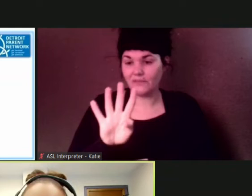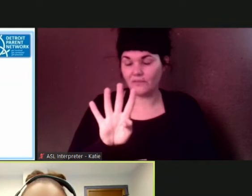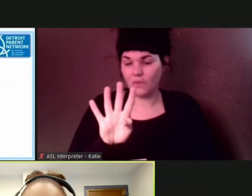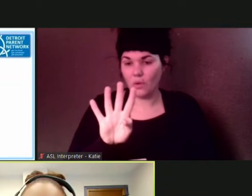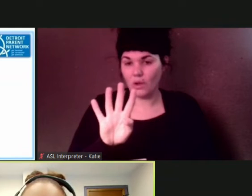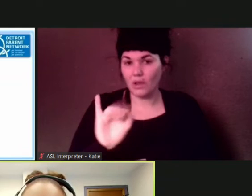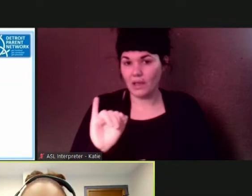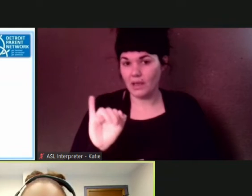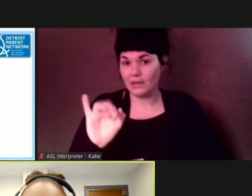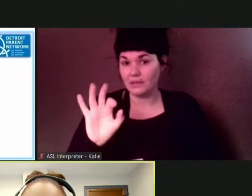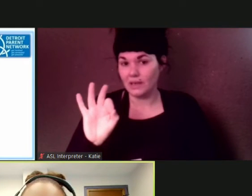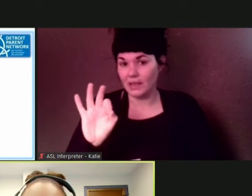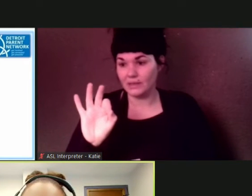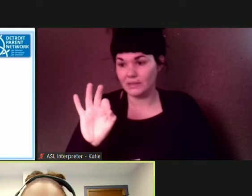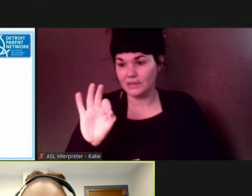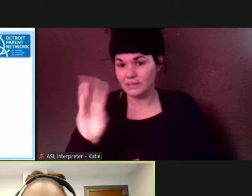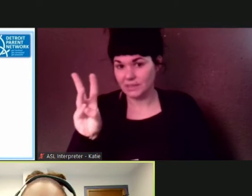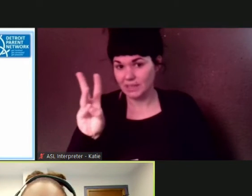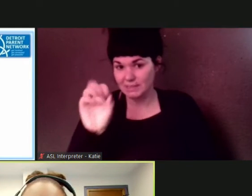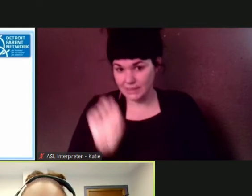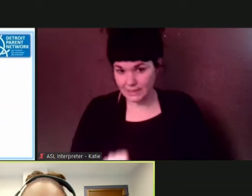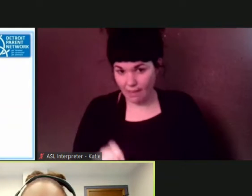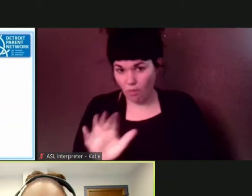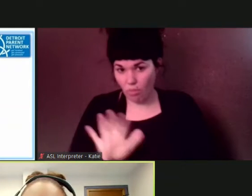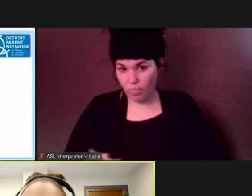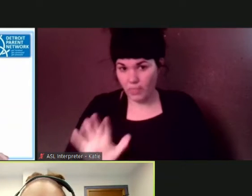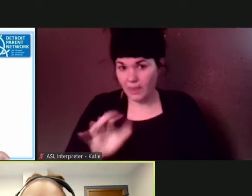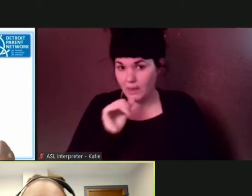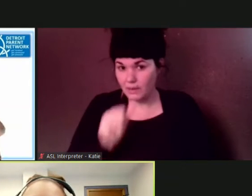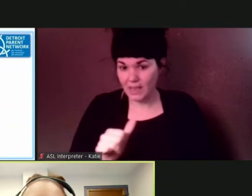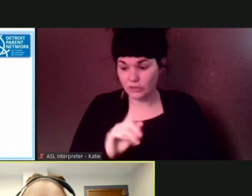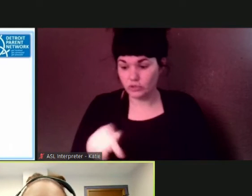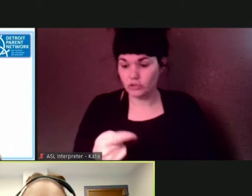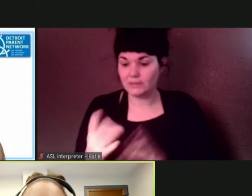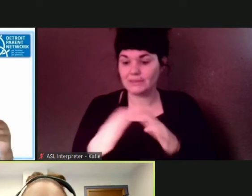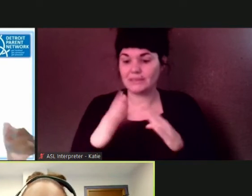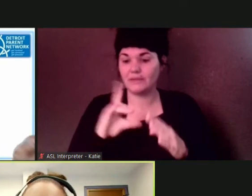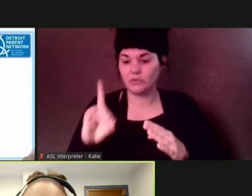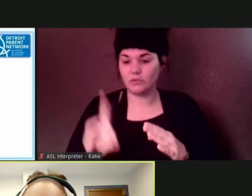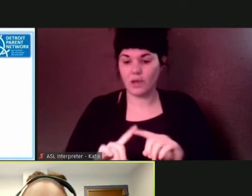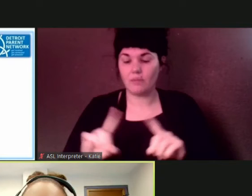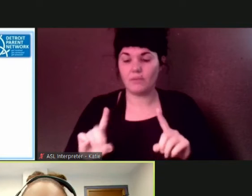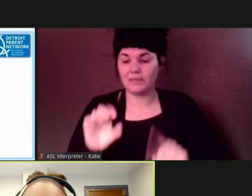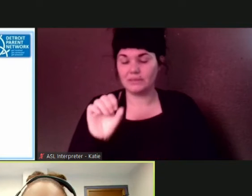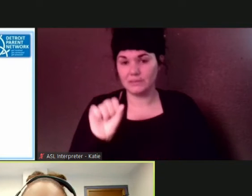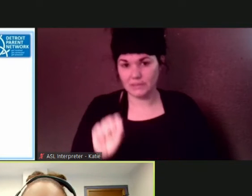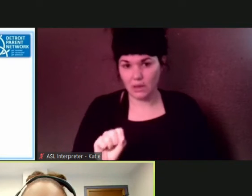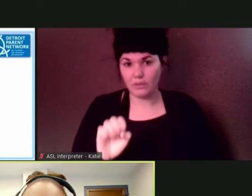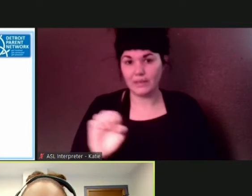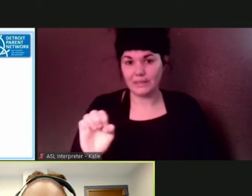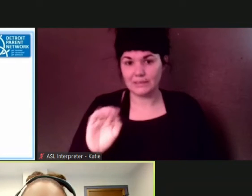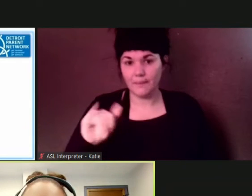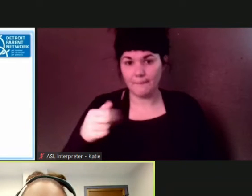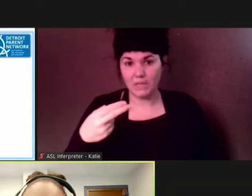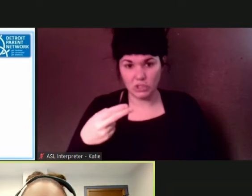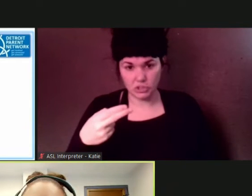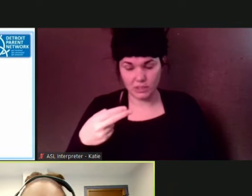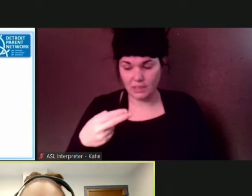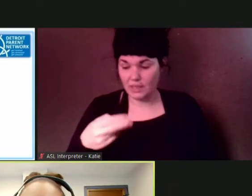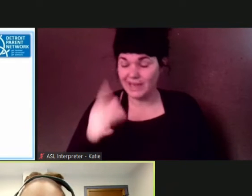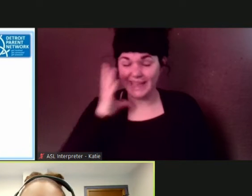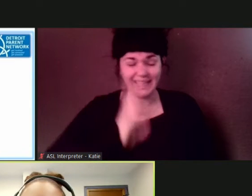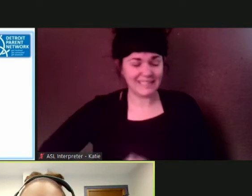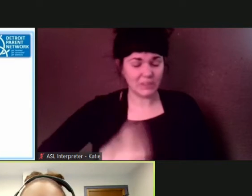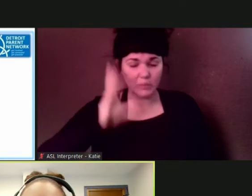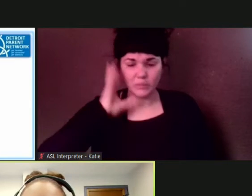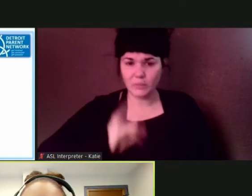just in the city of detroit uh but you know throughout southeast michigan were inundated with a rainfall that